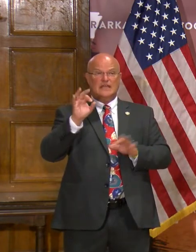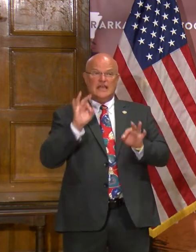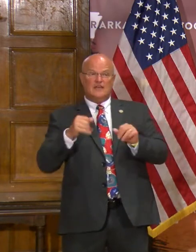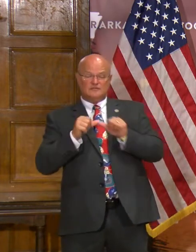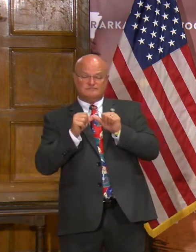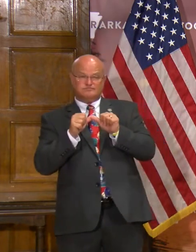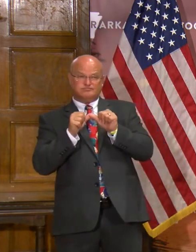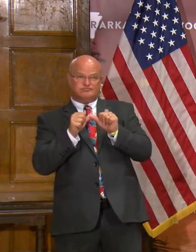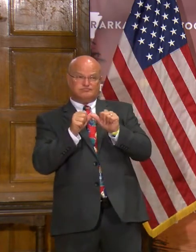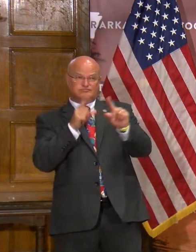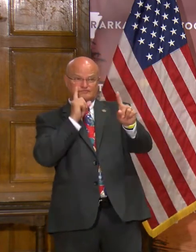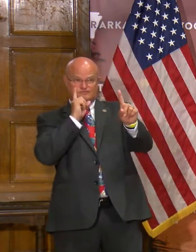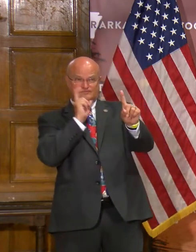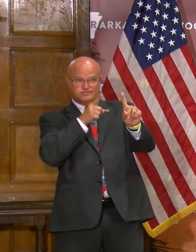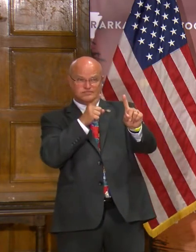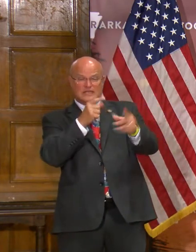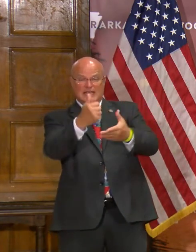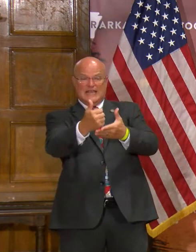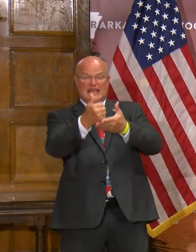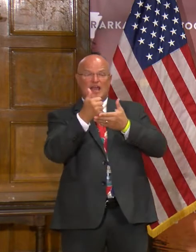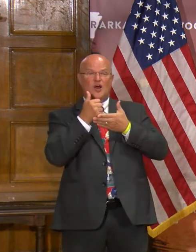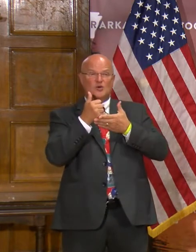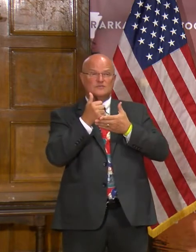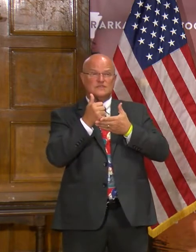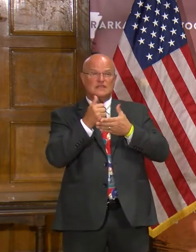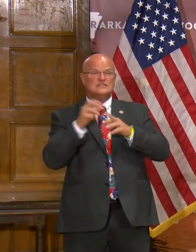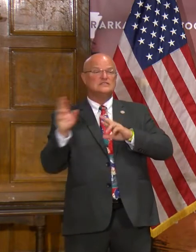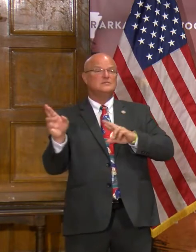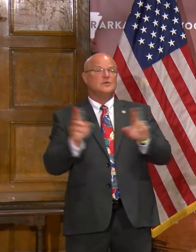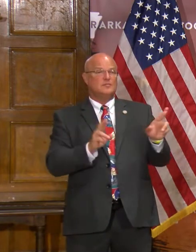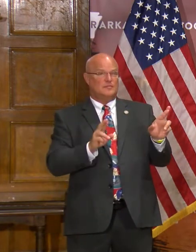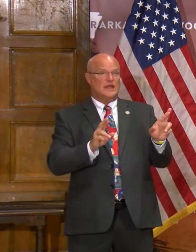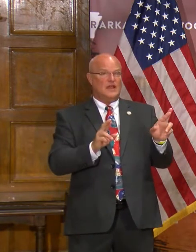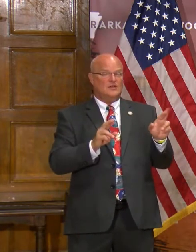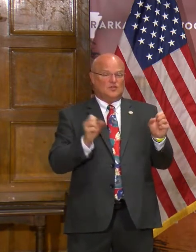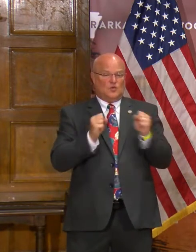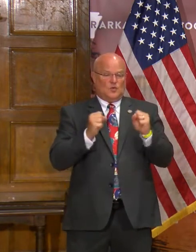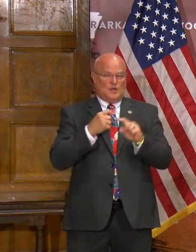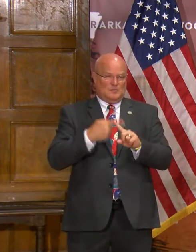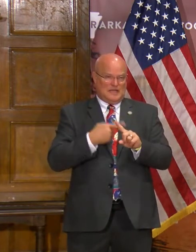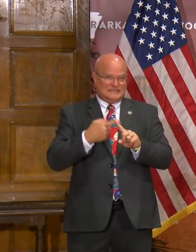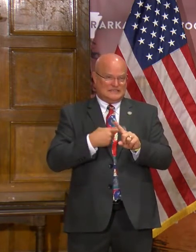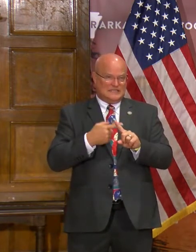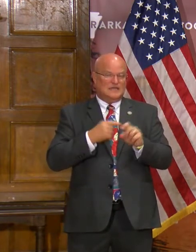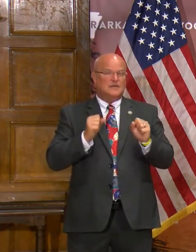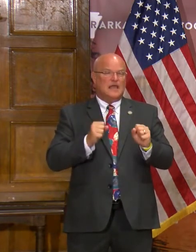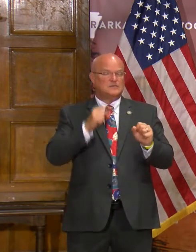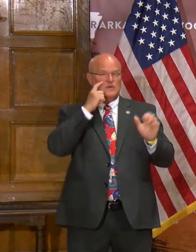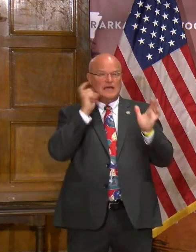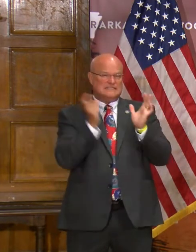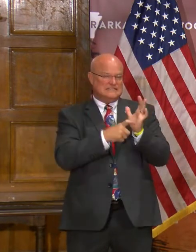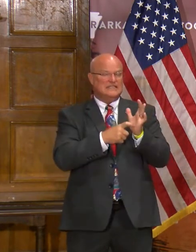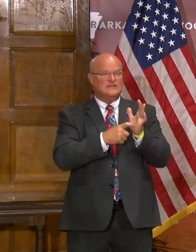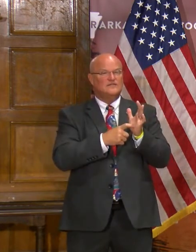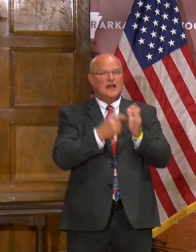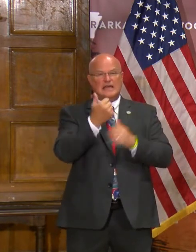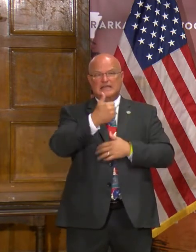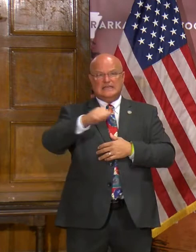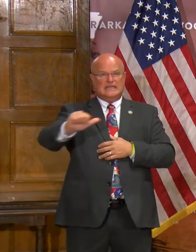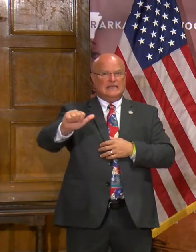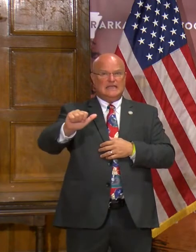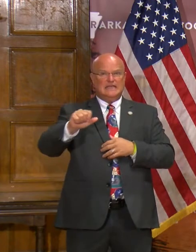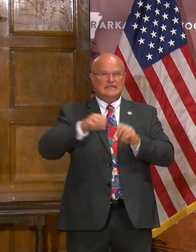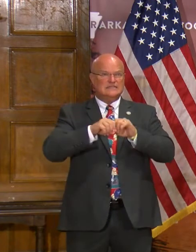on target to that, it helps us to prepare for the winter months to be able to identify any